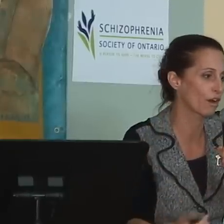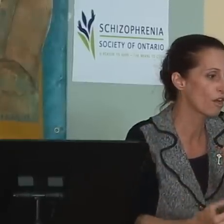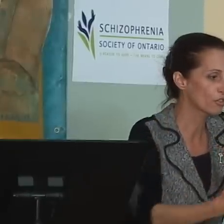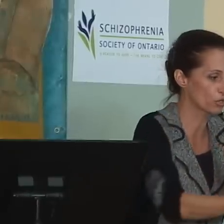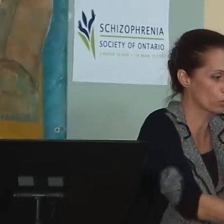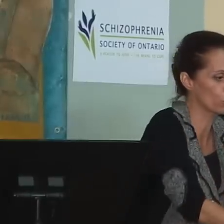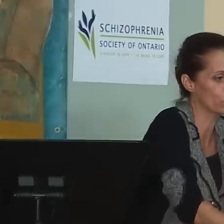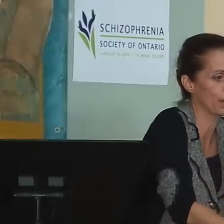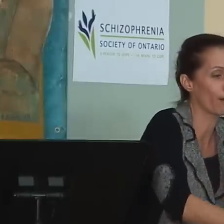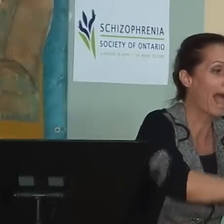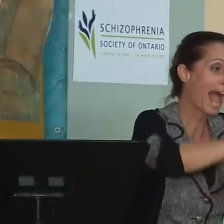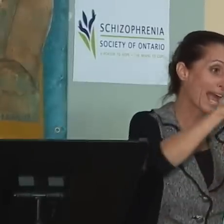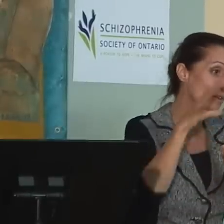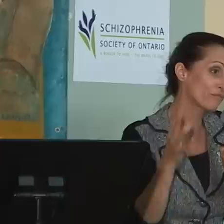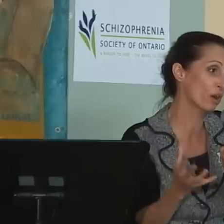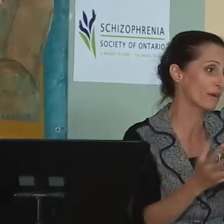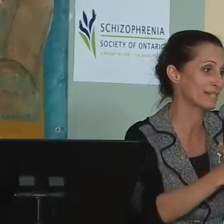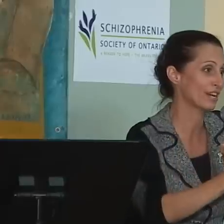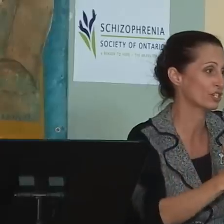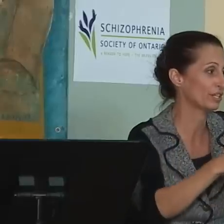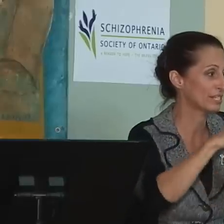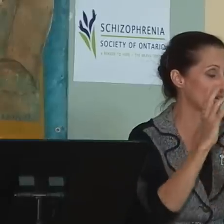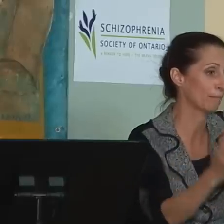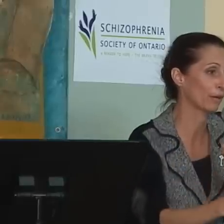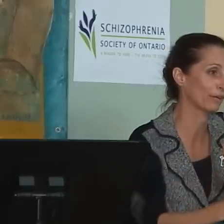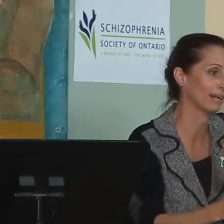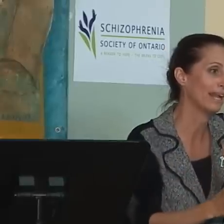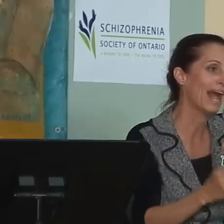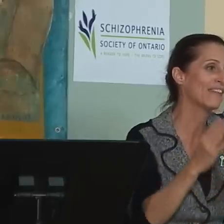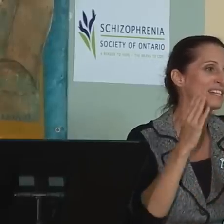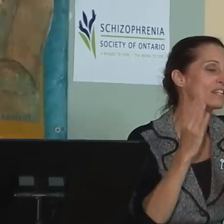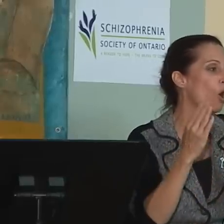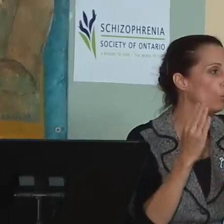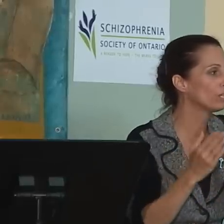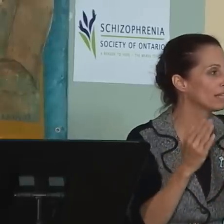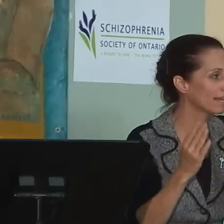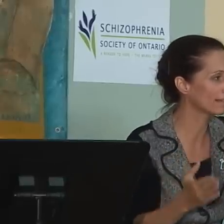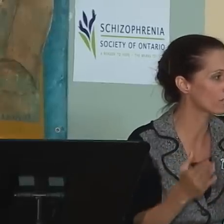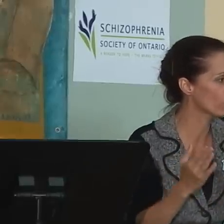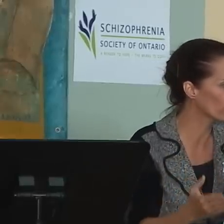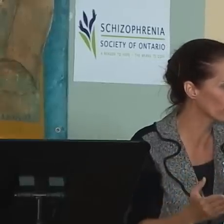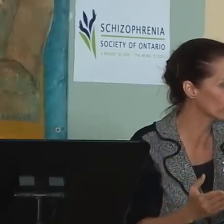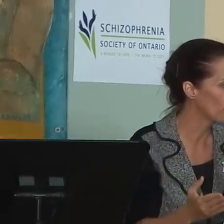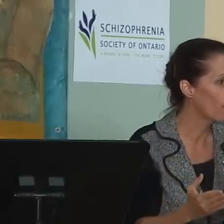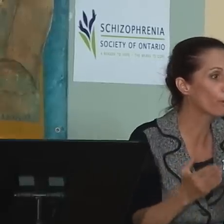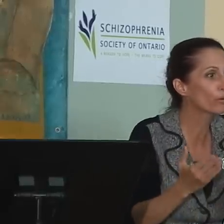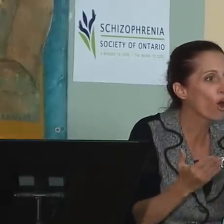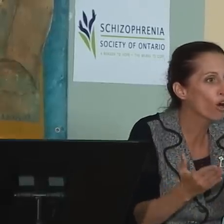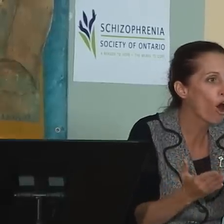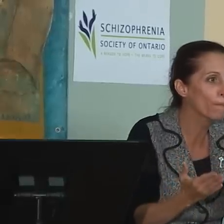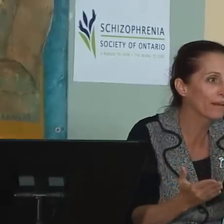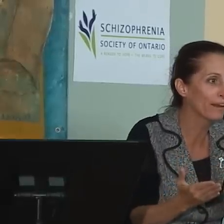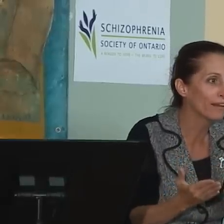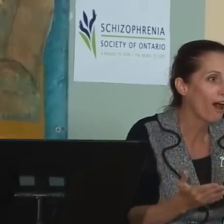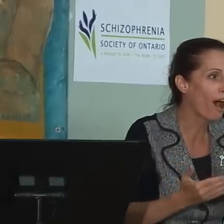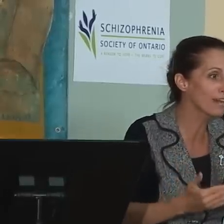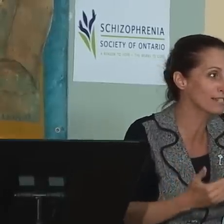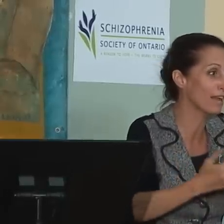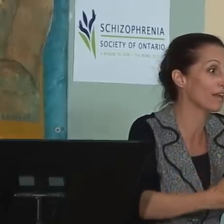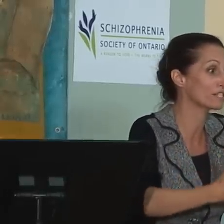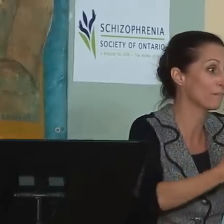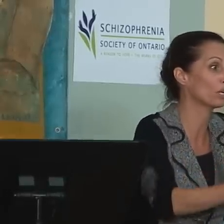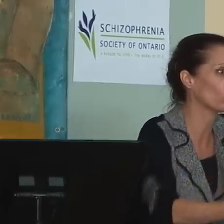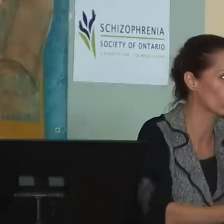cleaners are there. The school's there. And we've got residential in the same area. And that's the only thing that's worked. But we're not copying it.